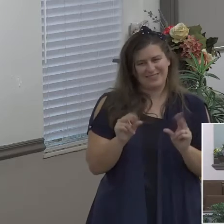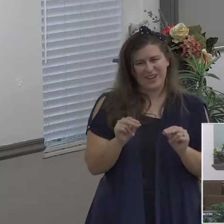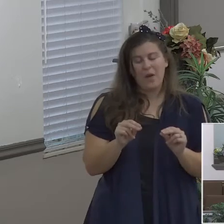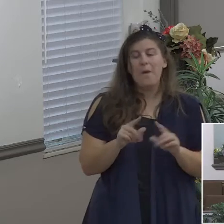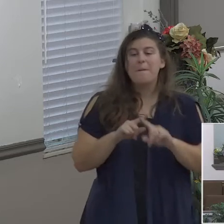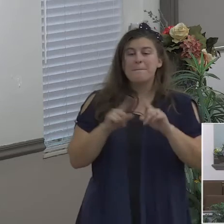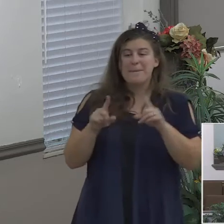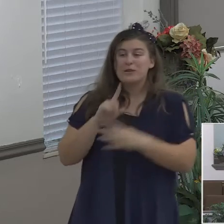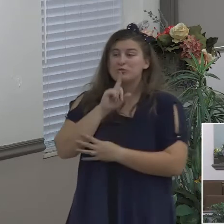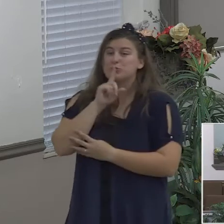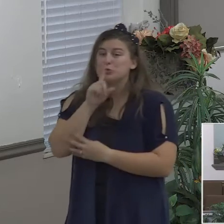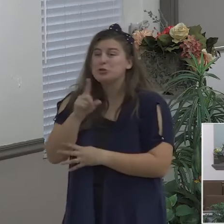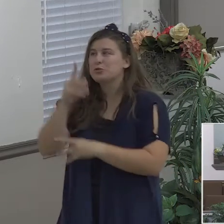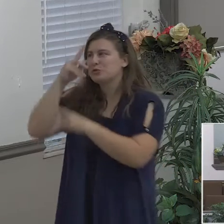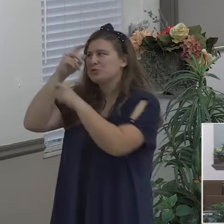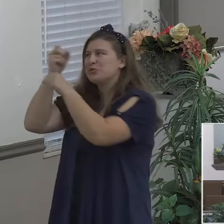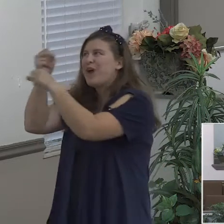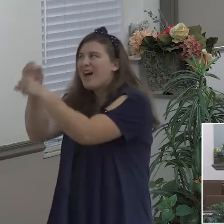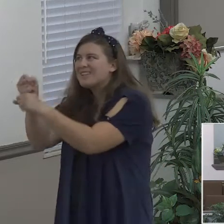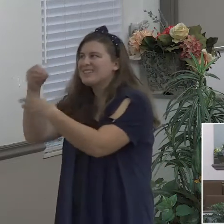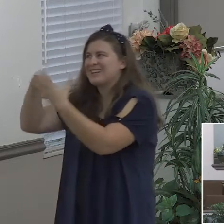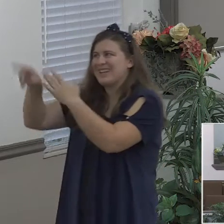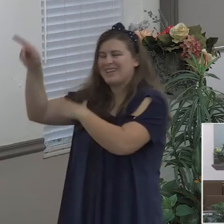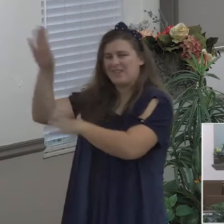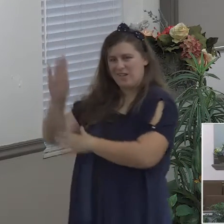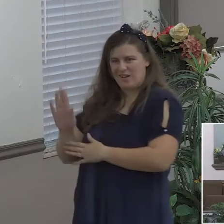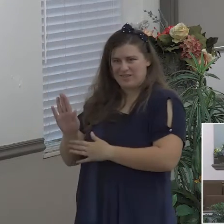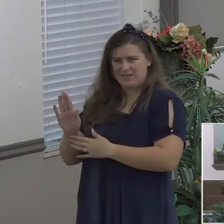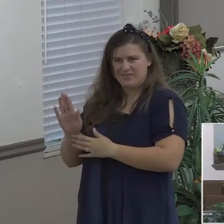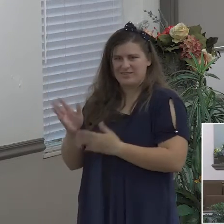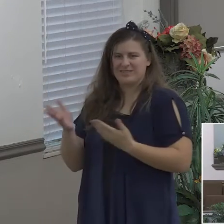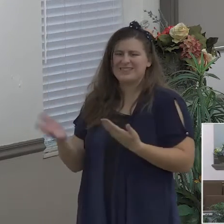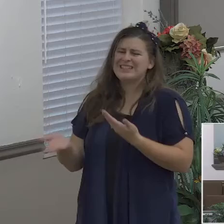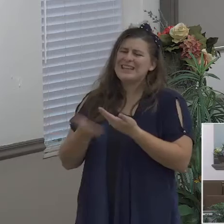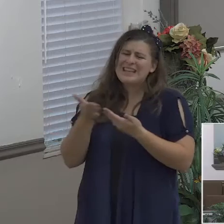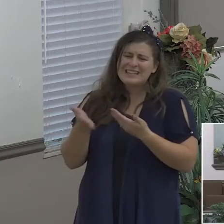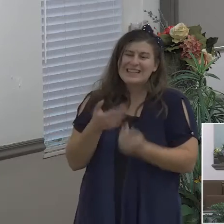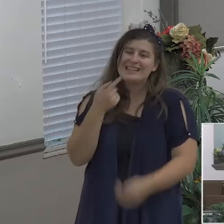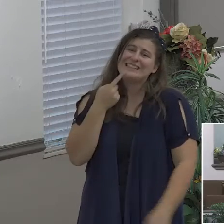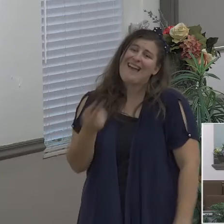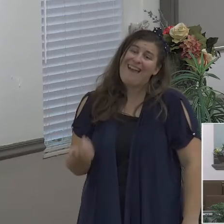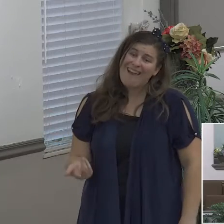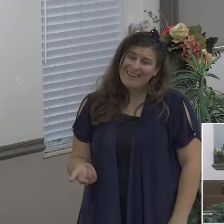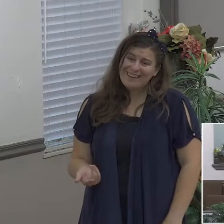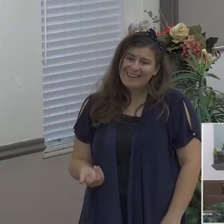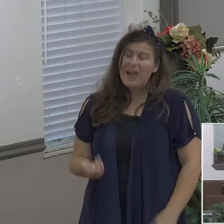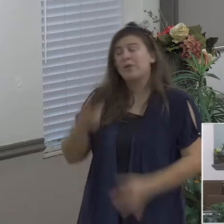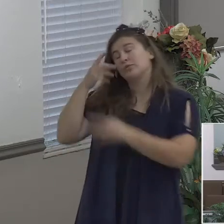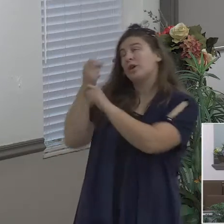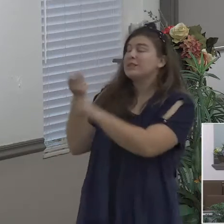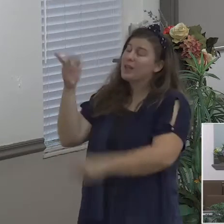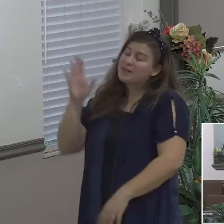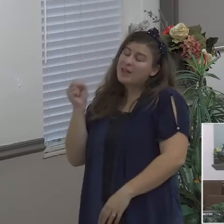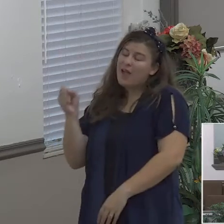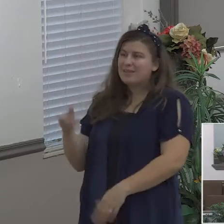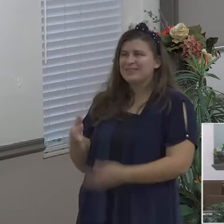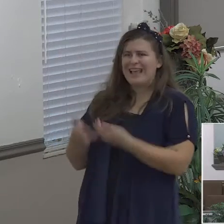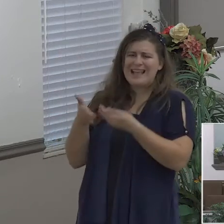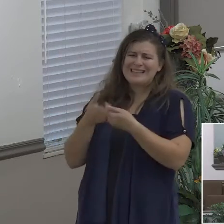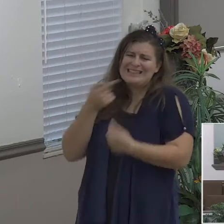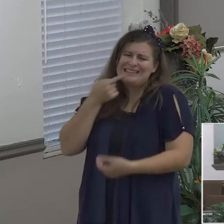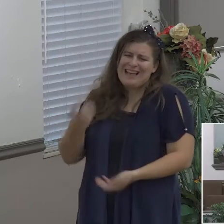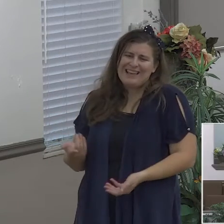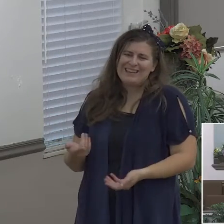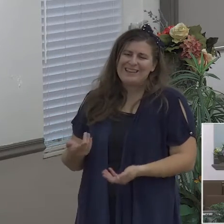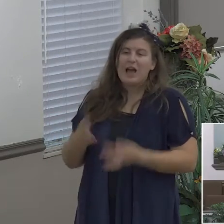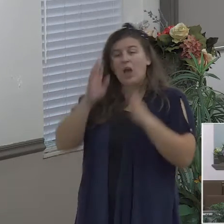it's so easy to say I'm trusting the Lord really and I hope you are but it's so easy